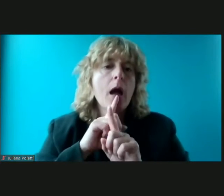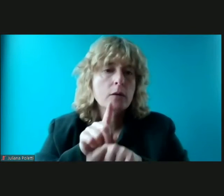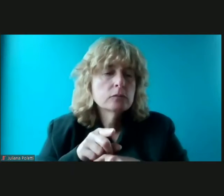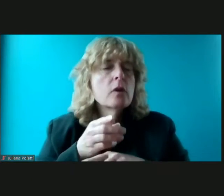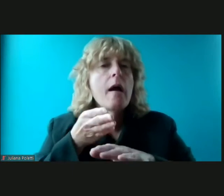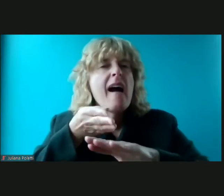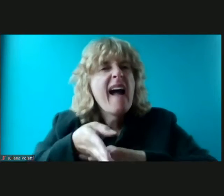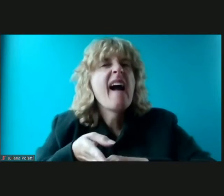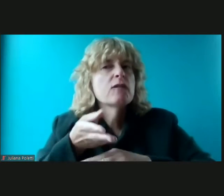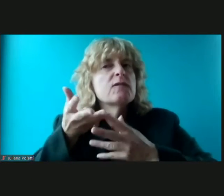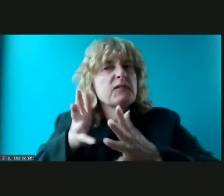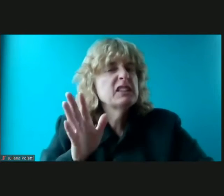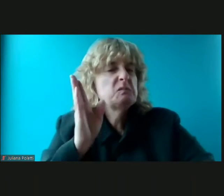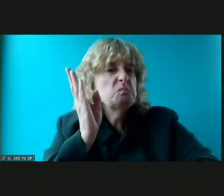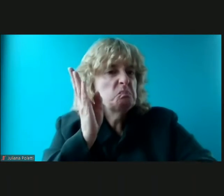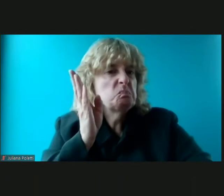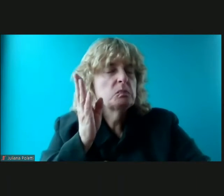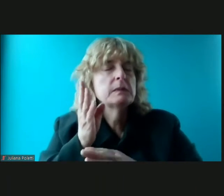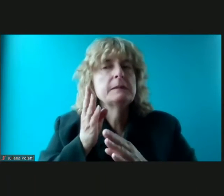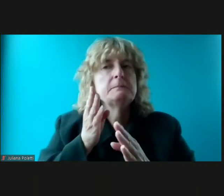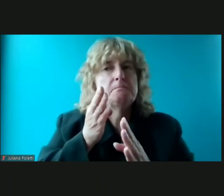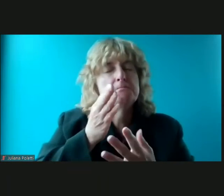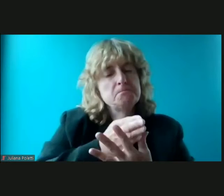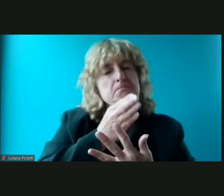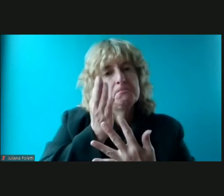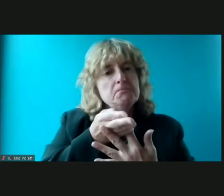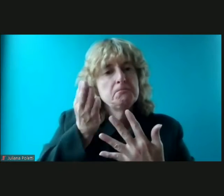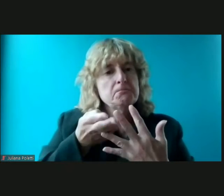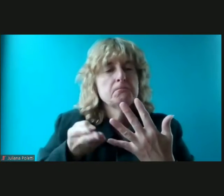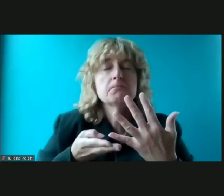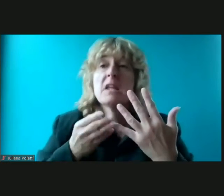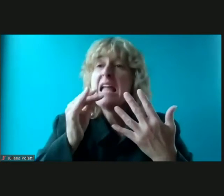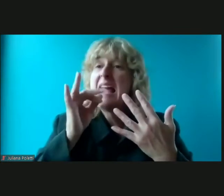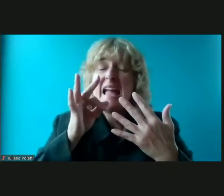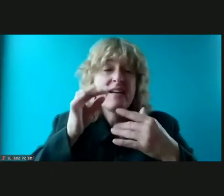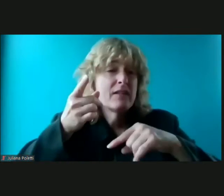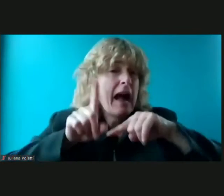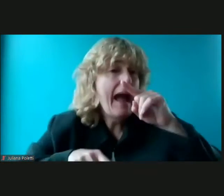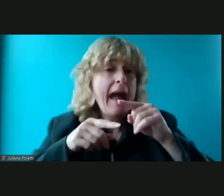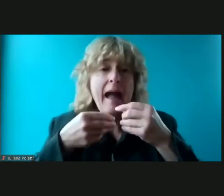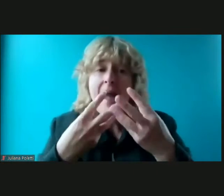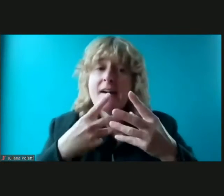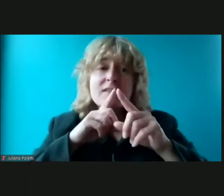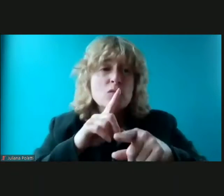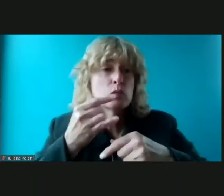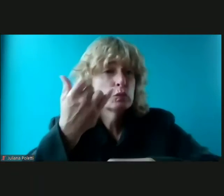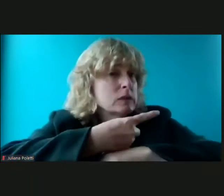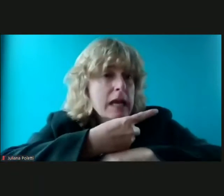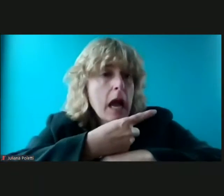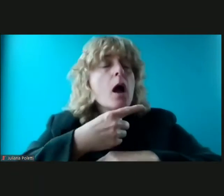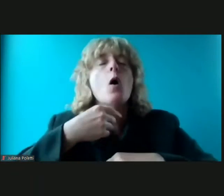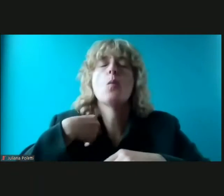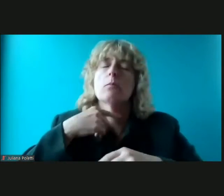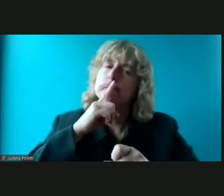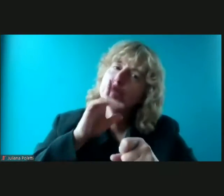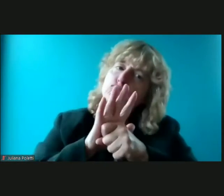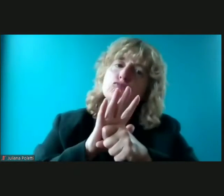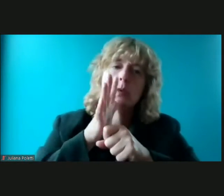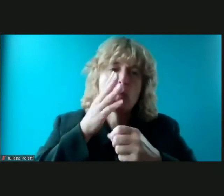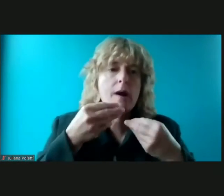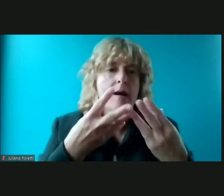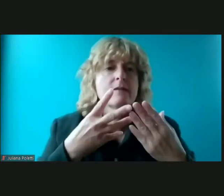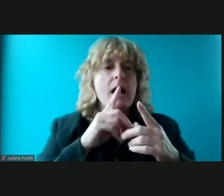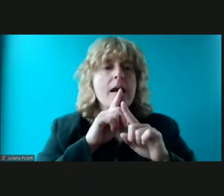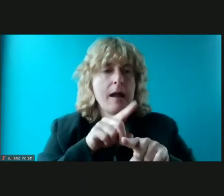most segments if we can't answer your question today we're committed to getting the answers to you by early next week all the